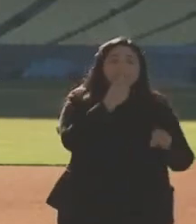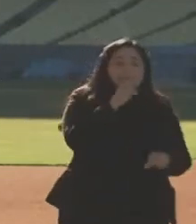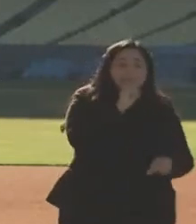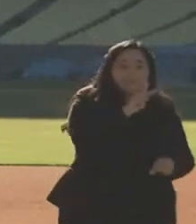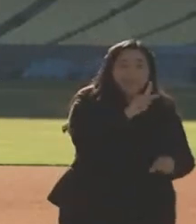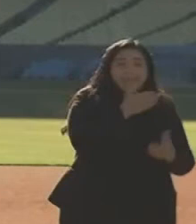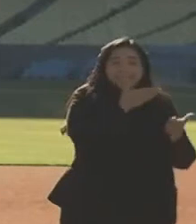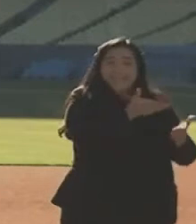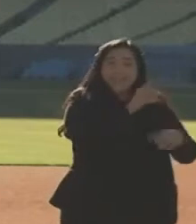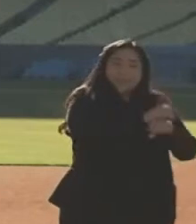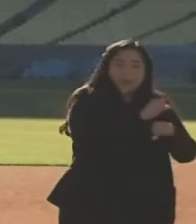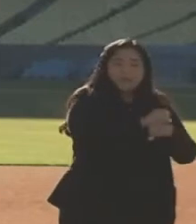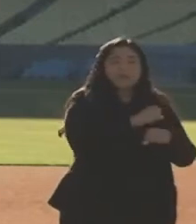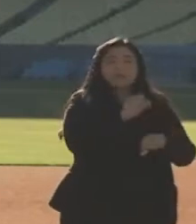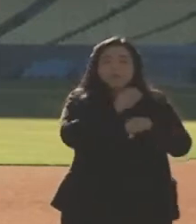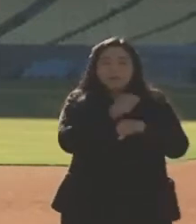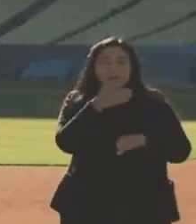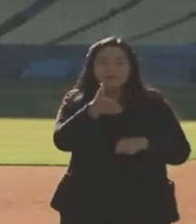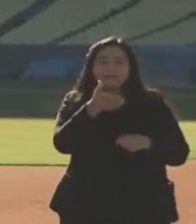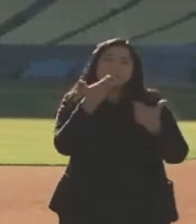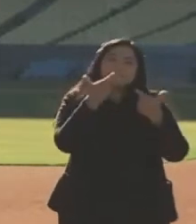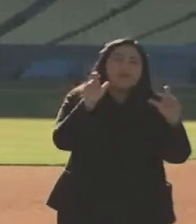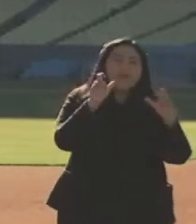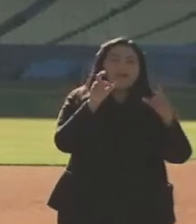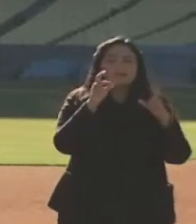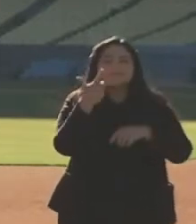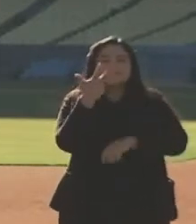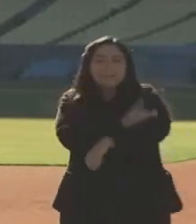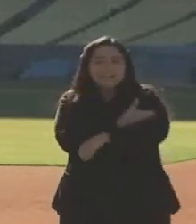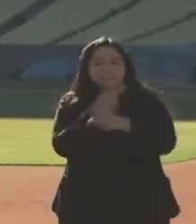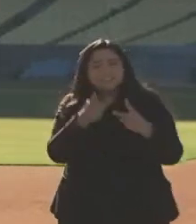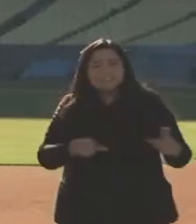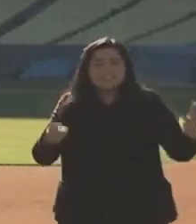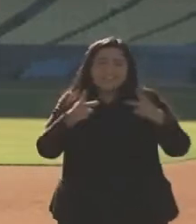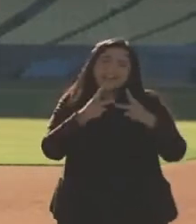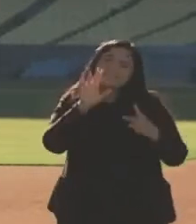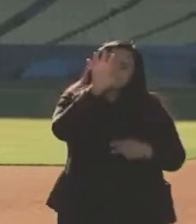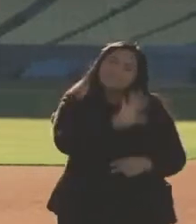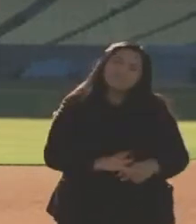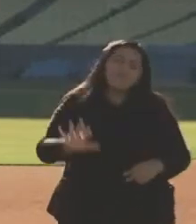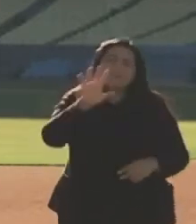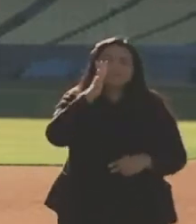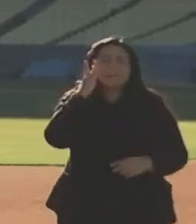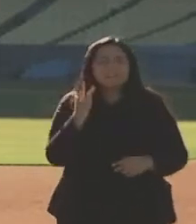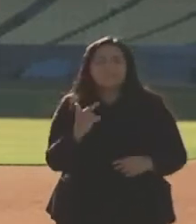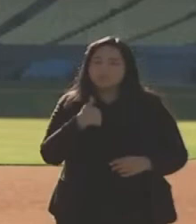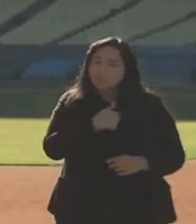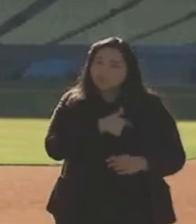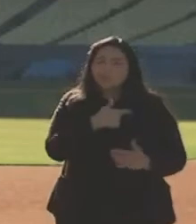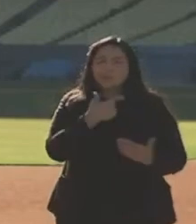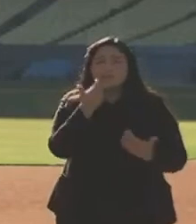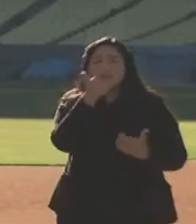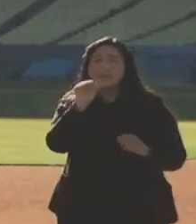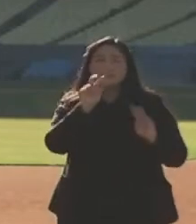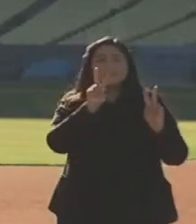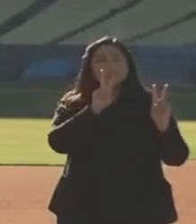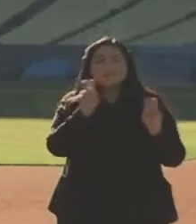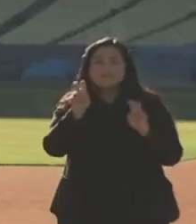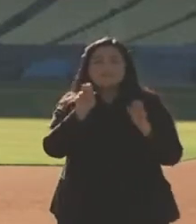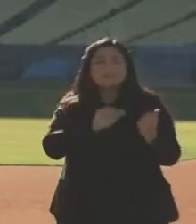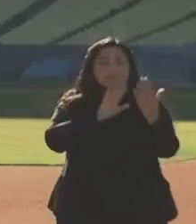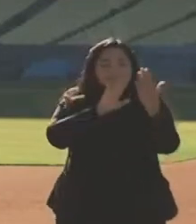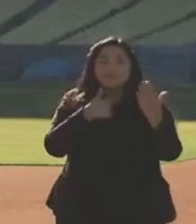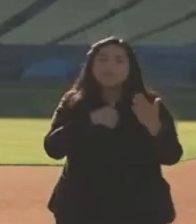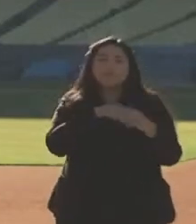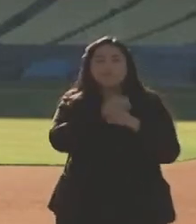working in mass vaccination sites, all up and down the state of California. So we're working through those issues, and I'm confident in the next days